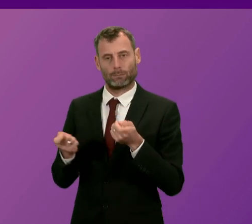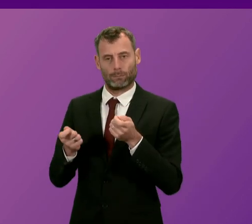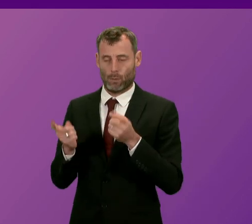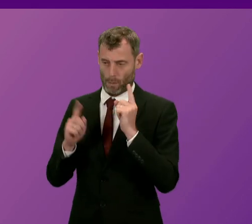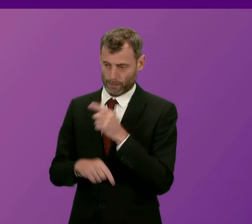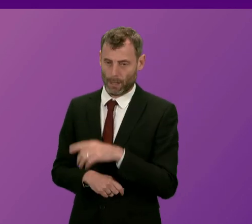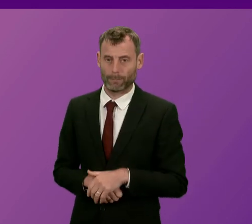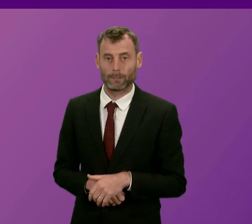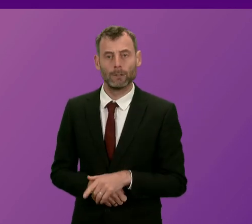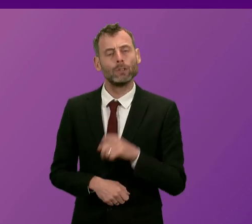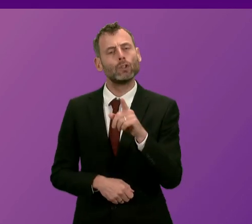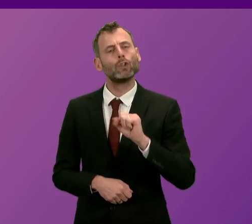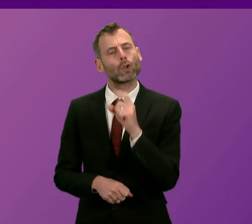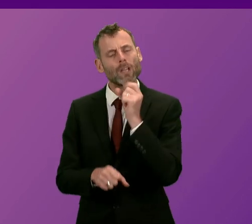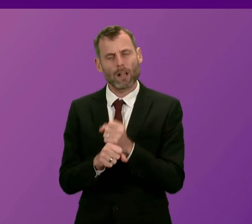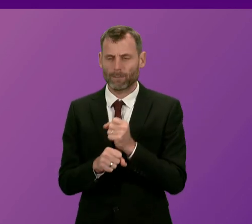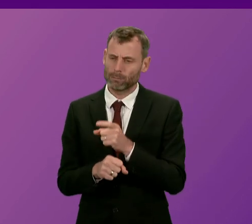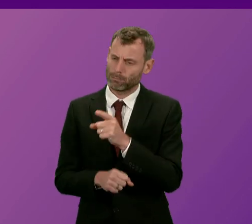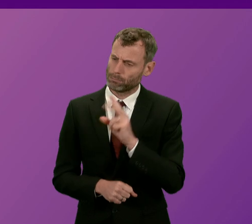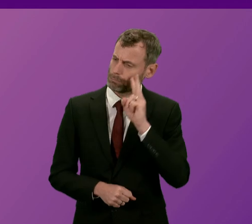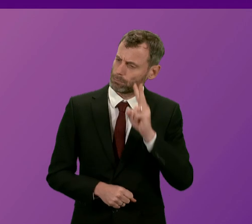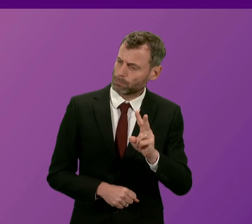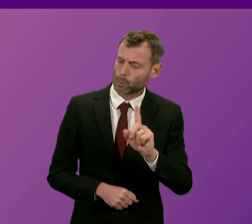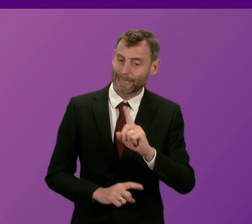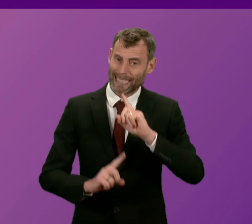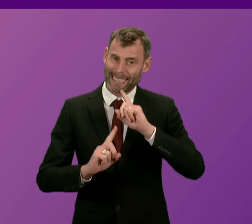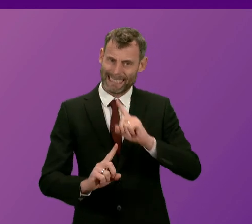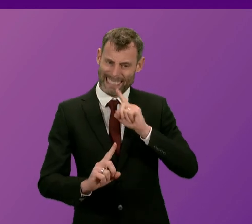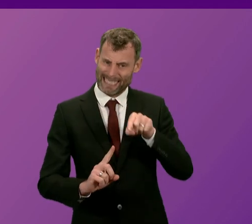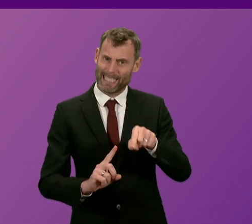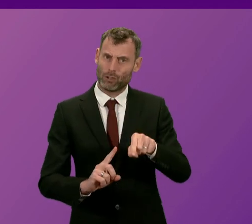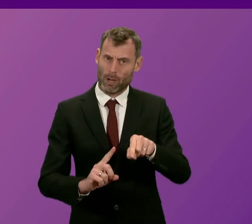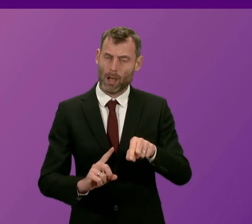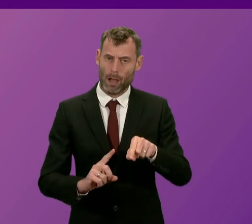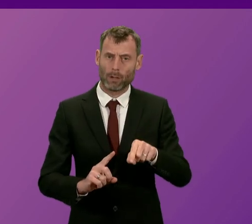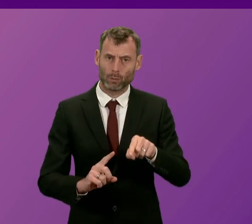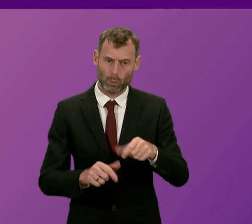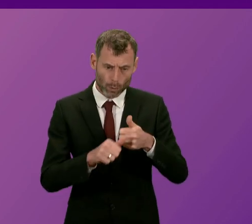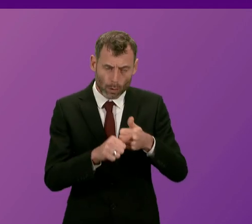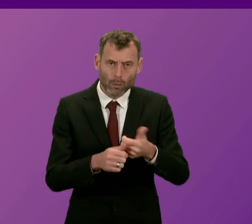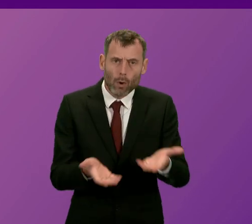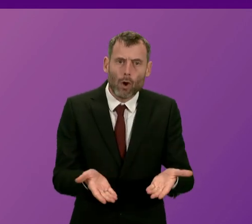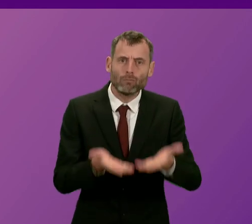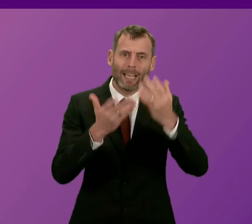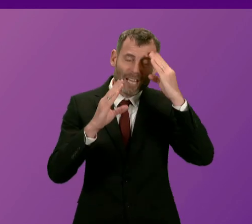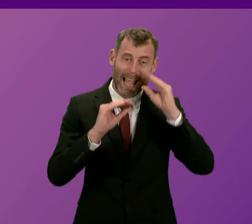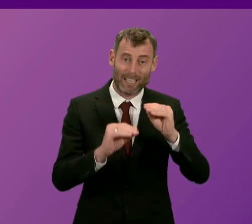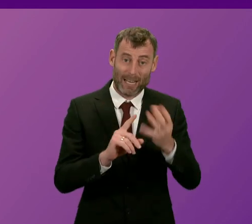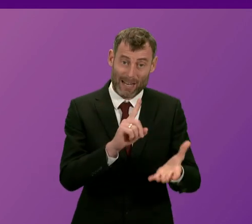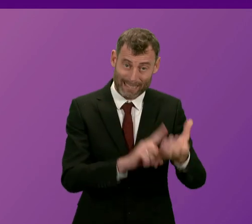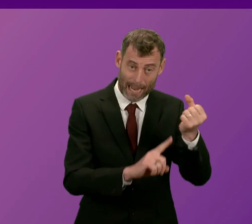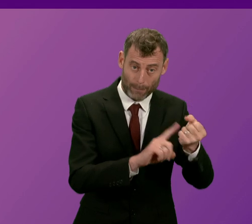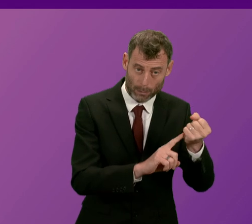what the Scottish Government's position is regarding whether teachers are essential to raising educational attainment and closing the poverty-related attainment gap.